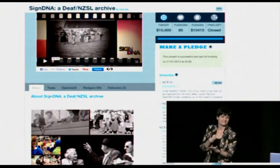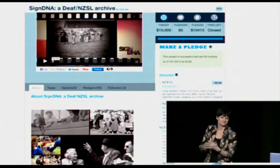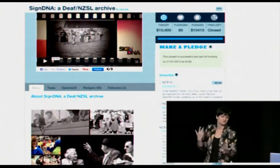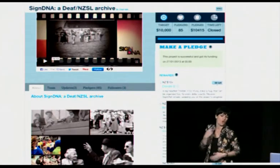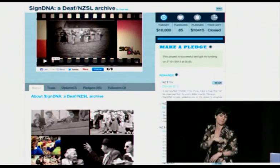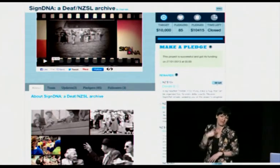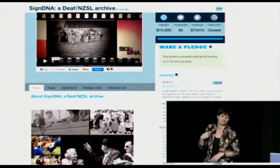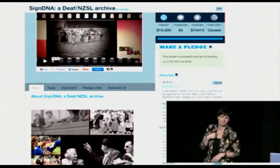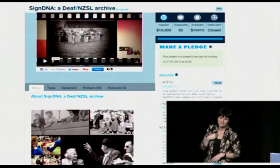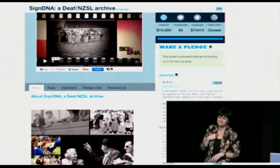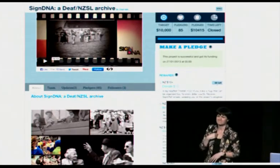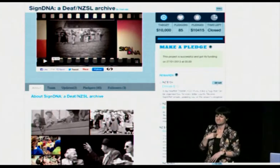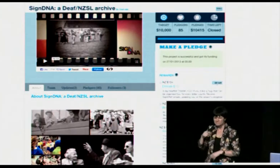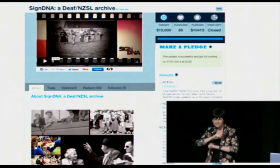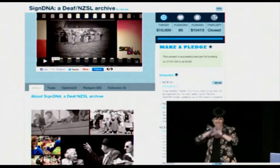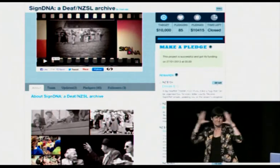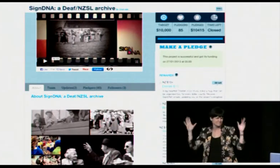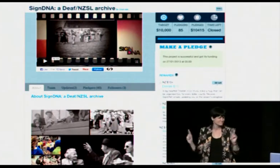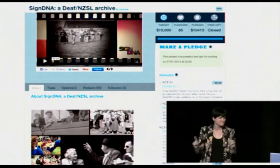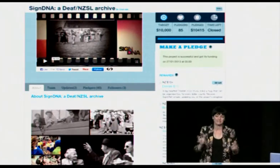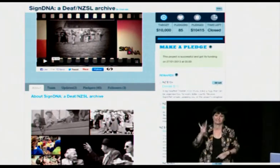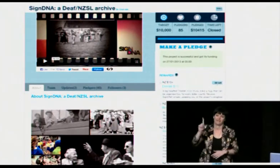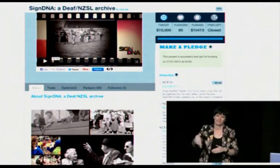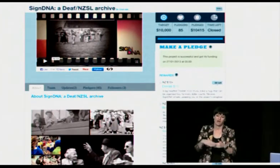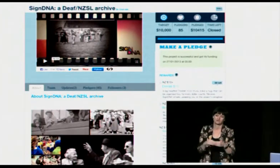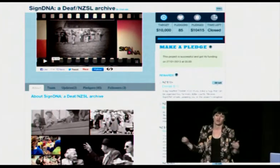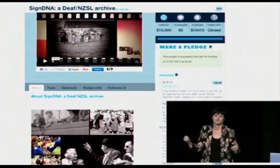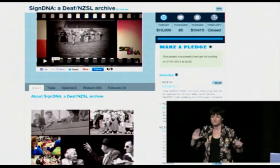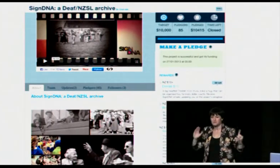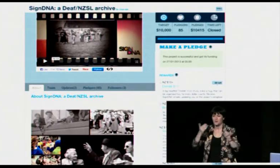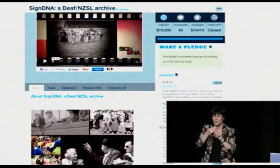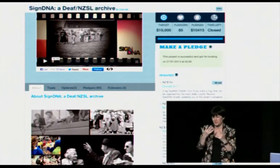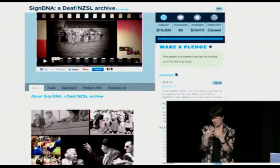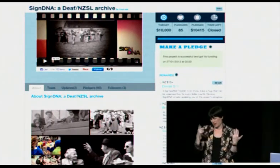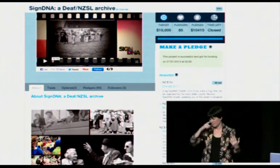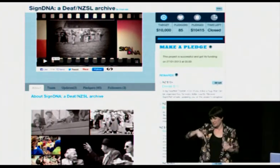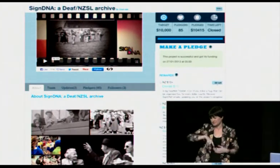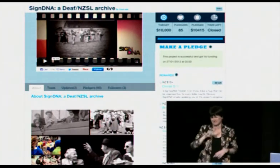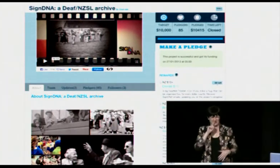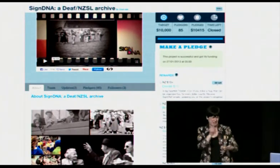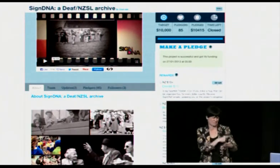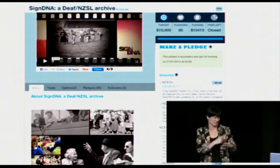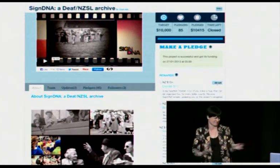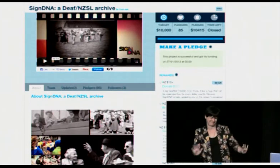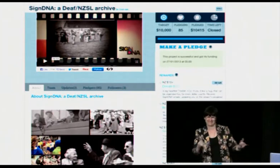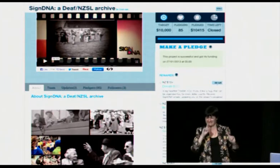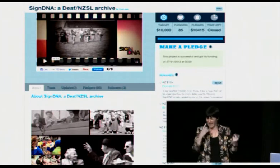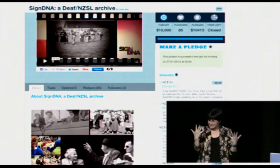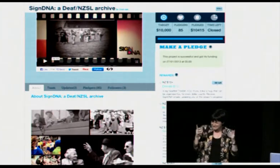decades. So we decided to go with Pledge Me which was just sort of starting up at that time and we decided to